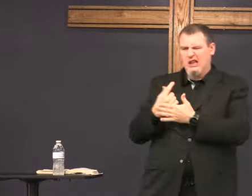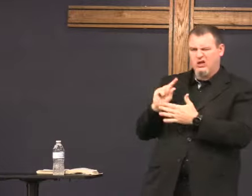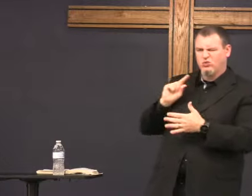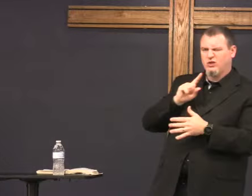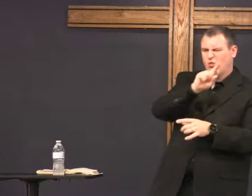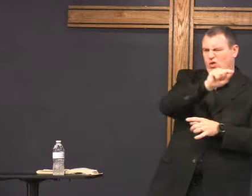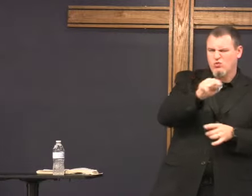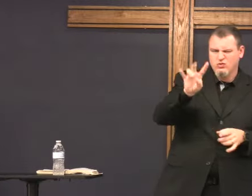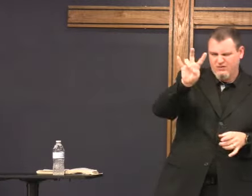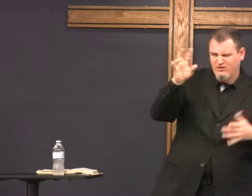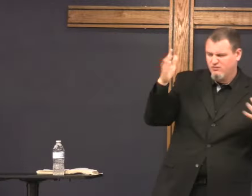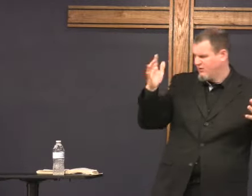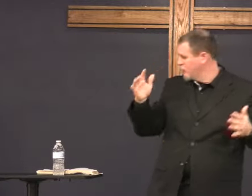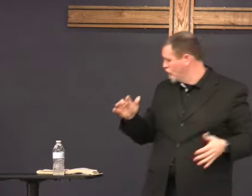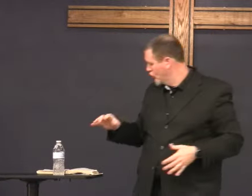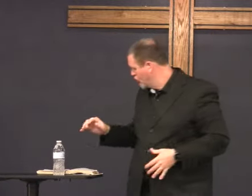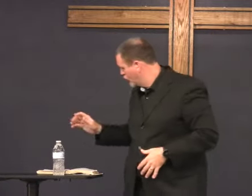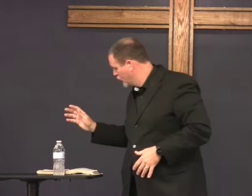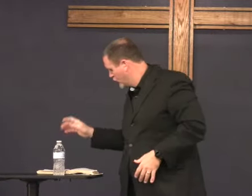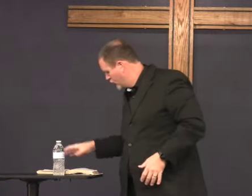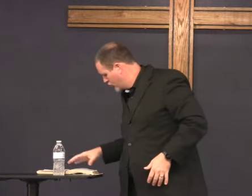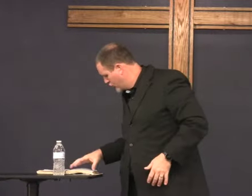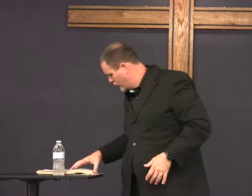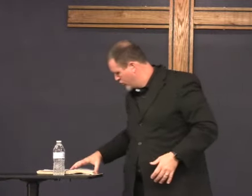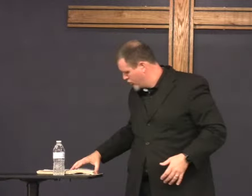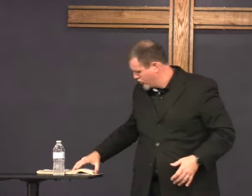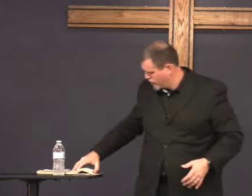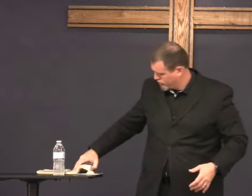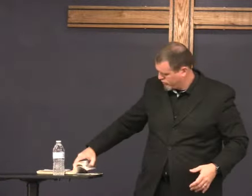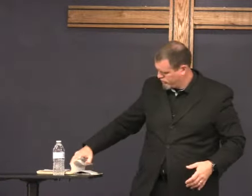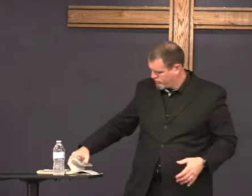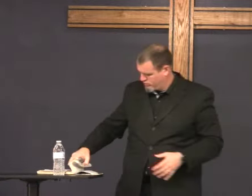8 on, I think the last week we finished verse 8.